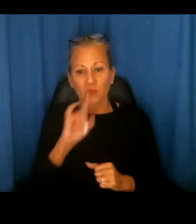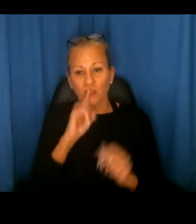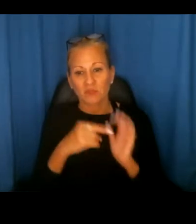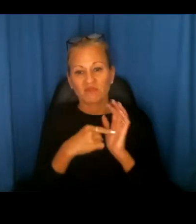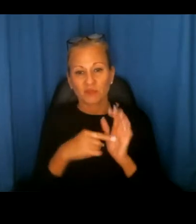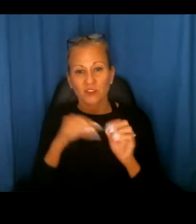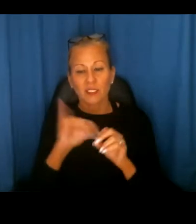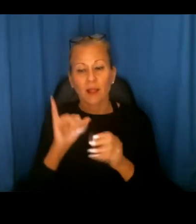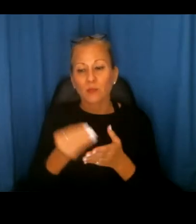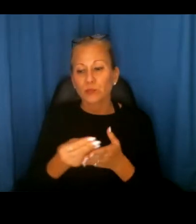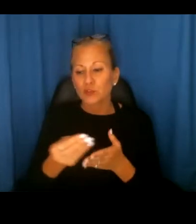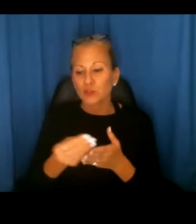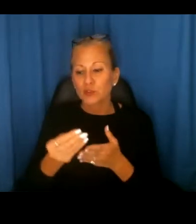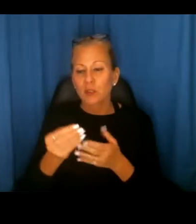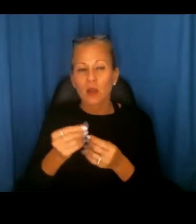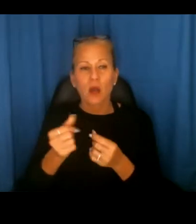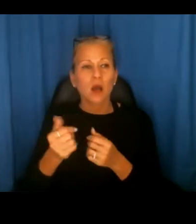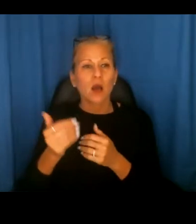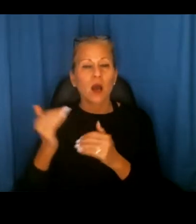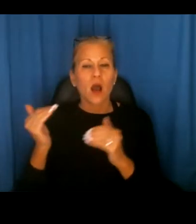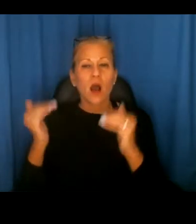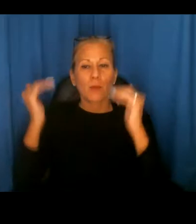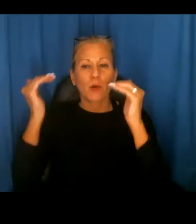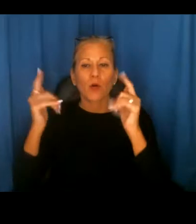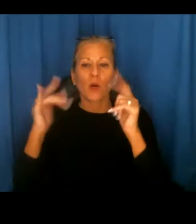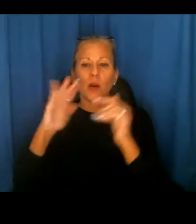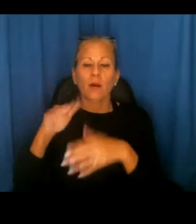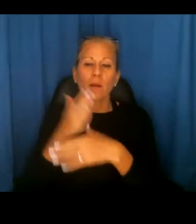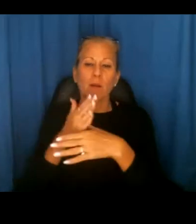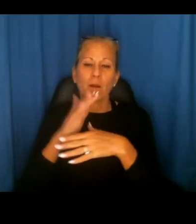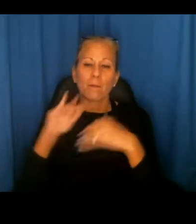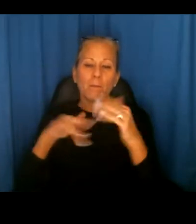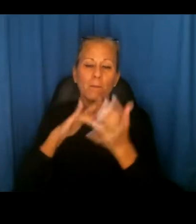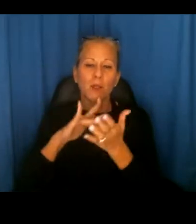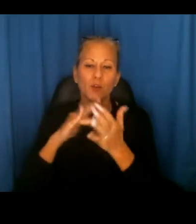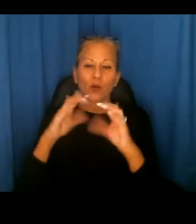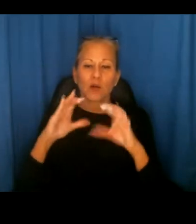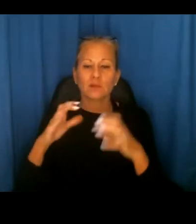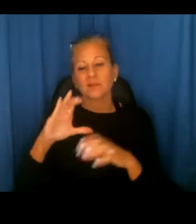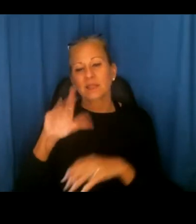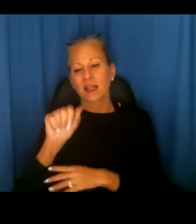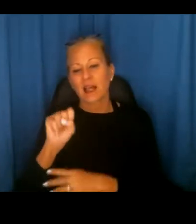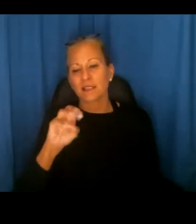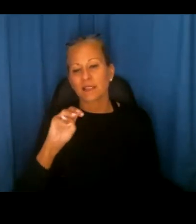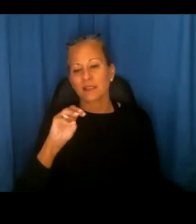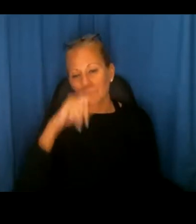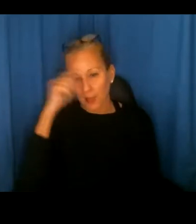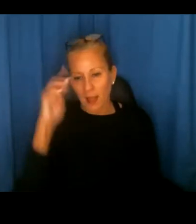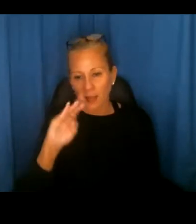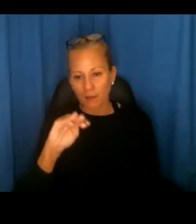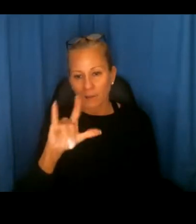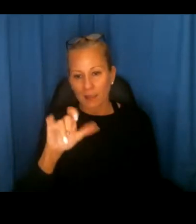purchases by upper and middle-class, uh, black millennials, uh, Latinos represent 18% of the American